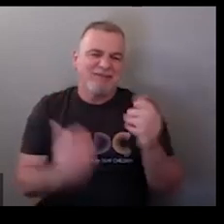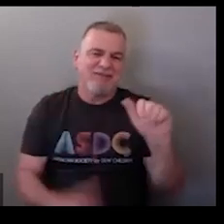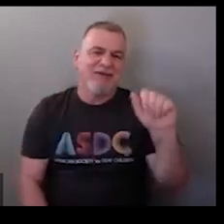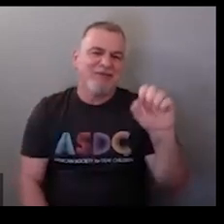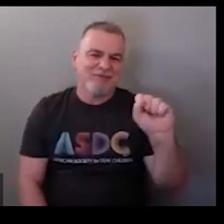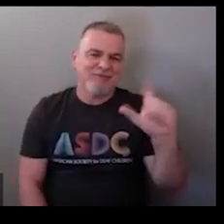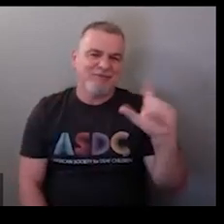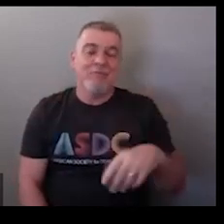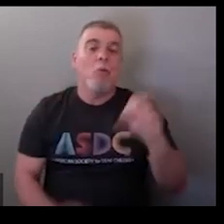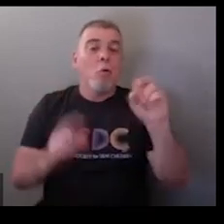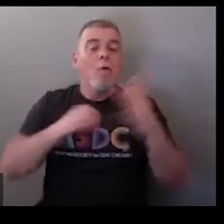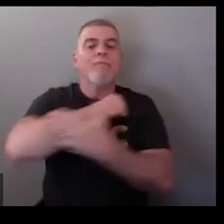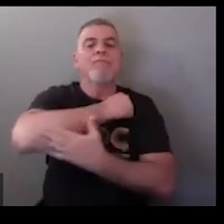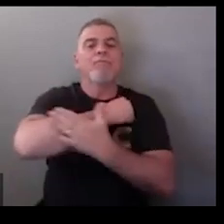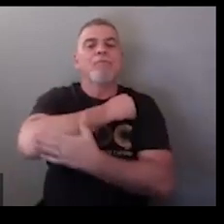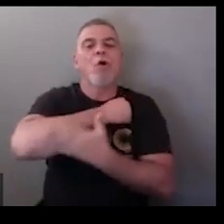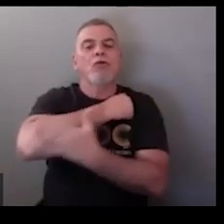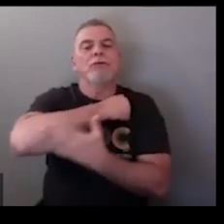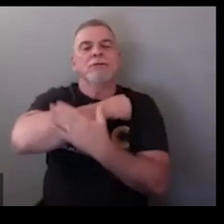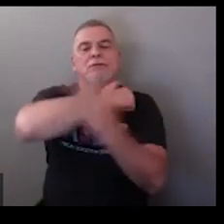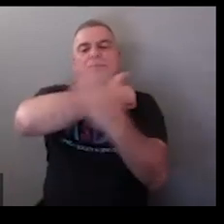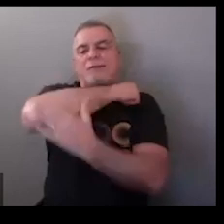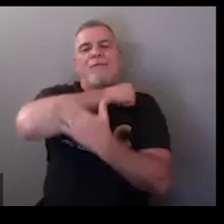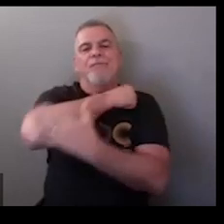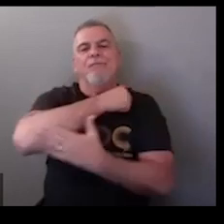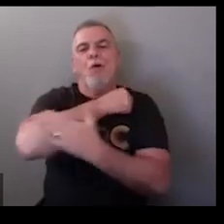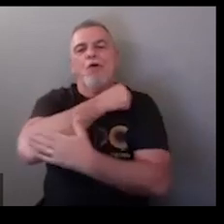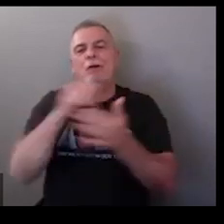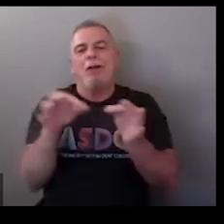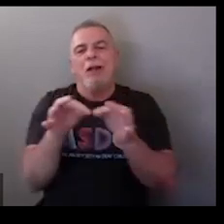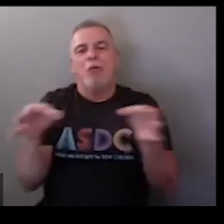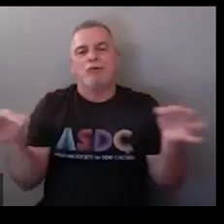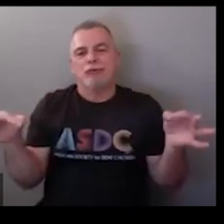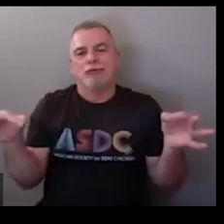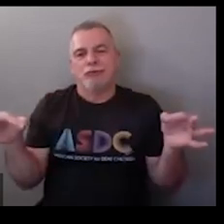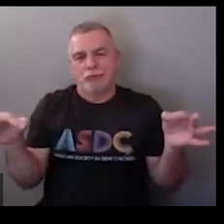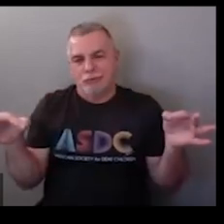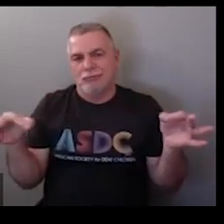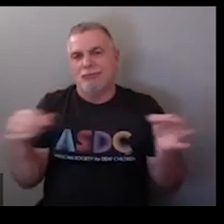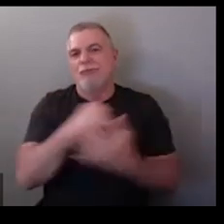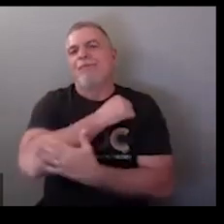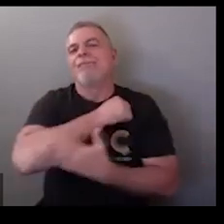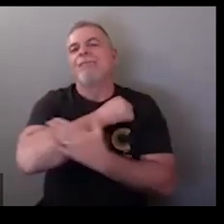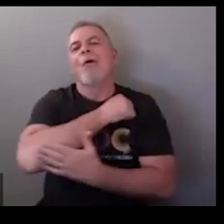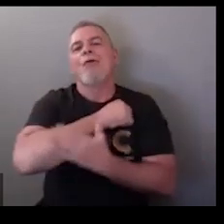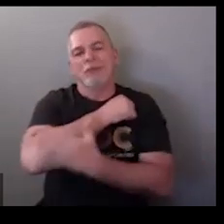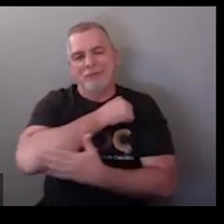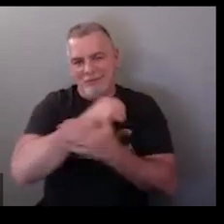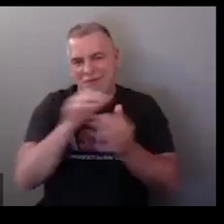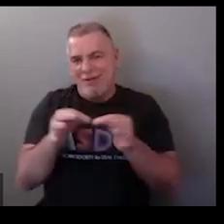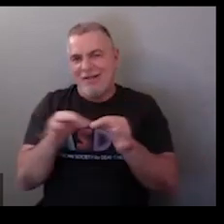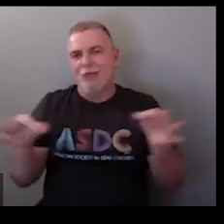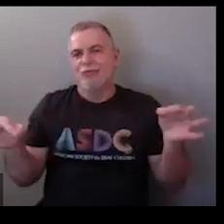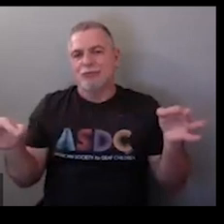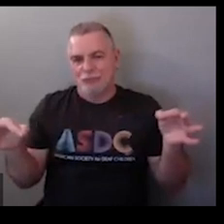if you're taking ASL class or you can do foreign language if you're taking another foreign so